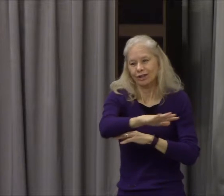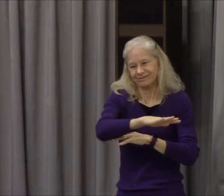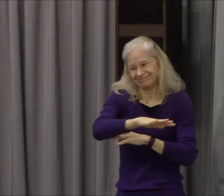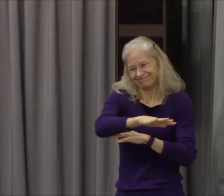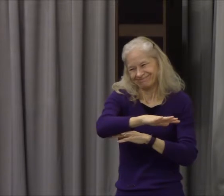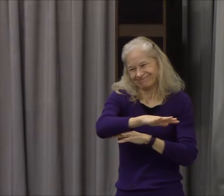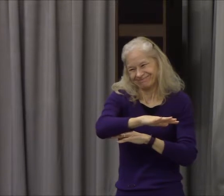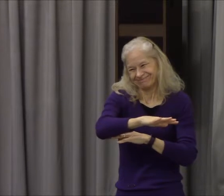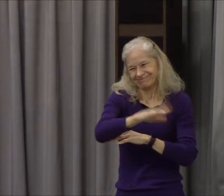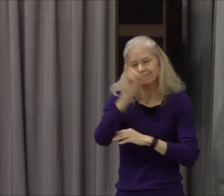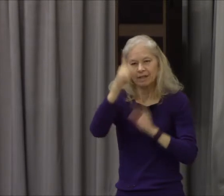remember that meaning